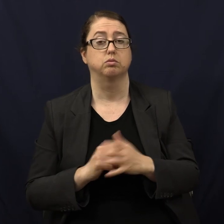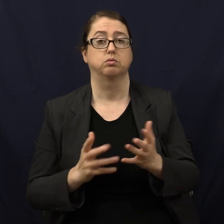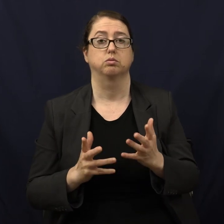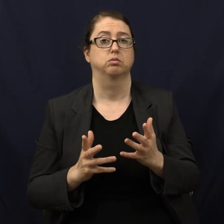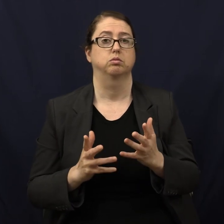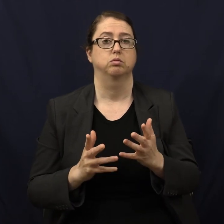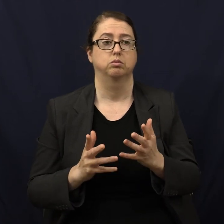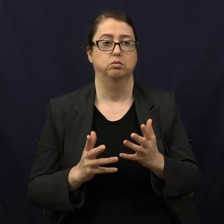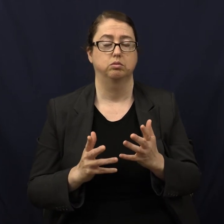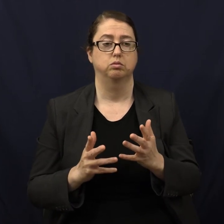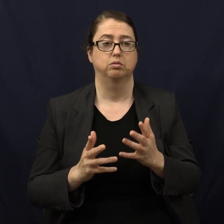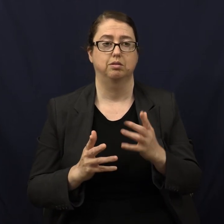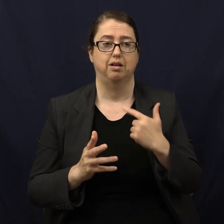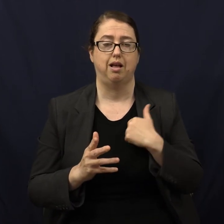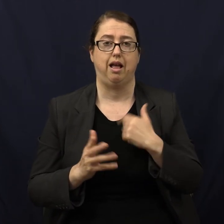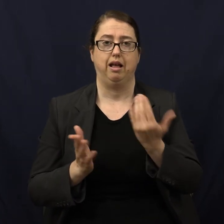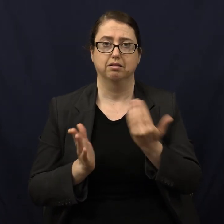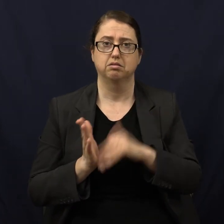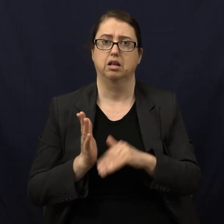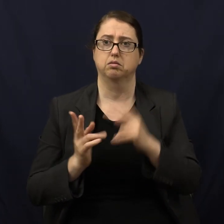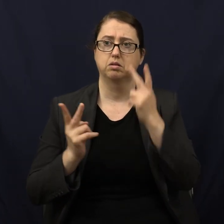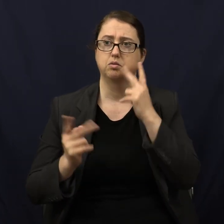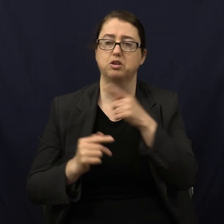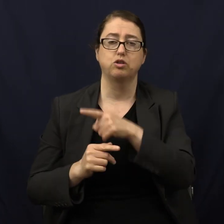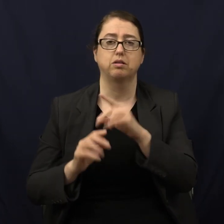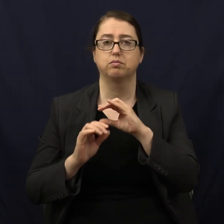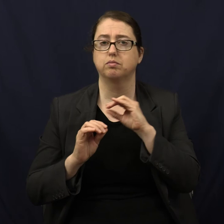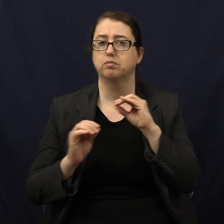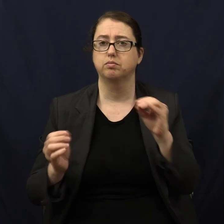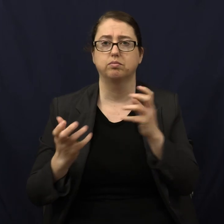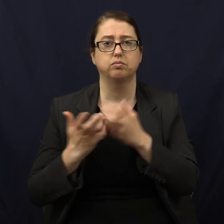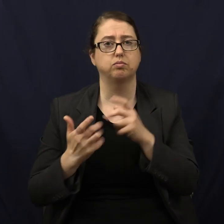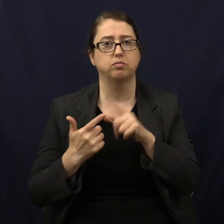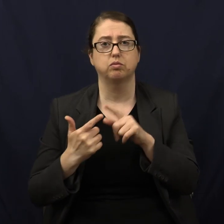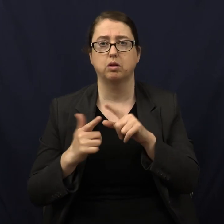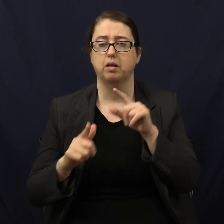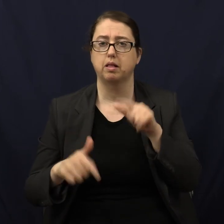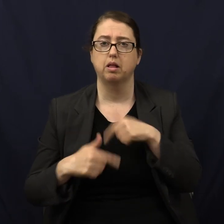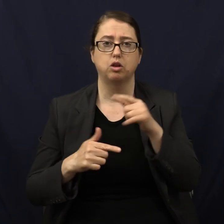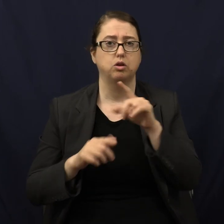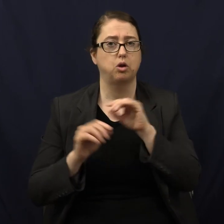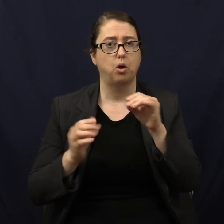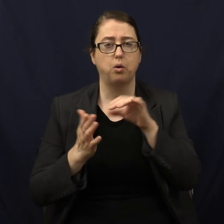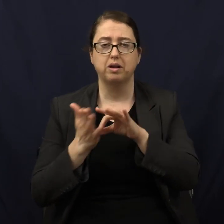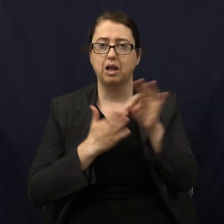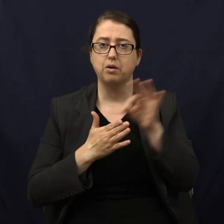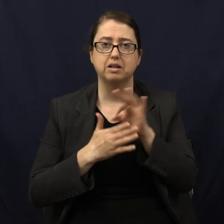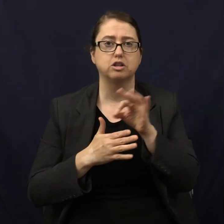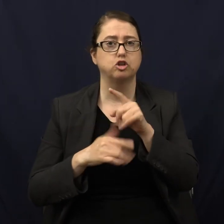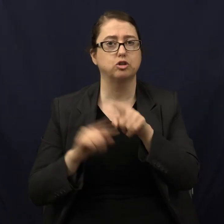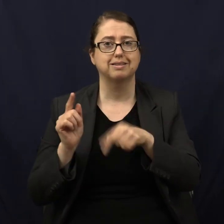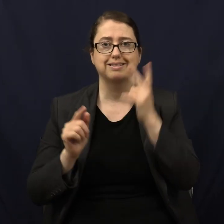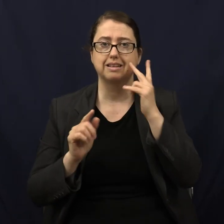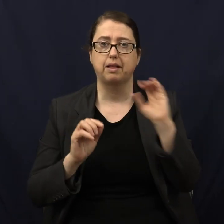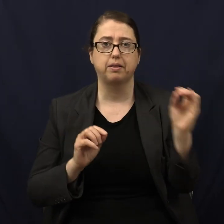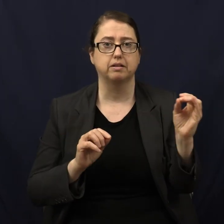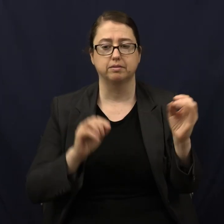So I repeated my vision exam because previously she had no accommodation, no light perception, no finger counting, Zippo.